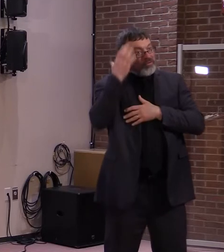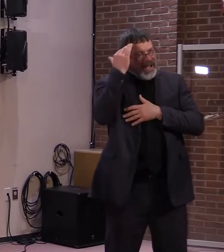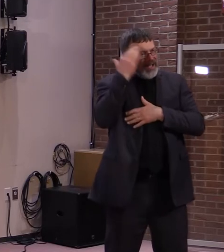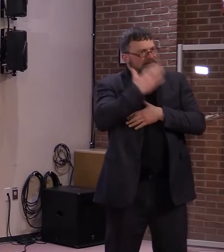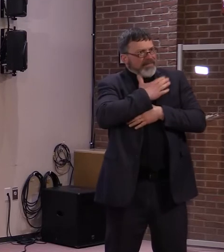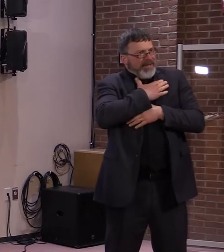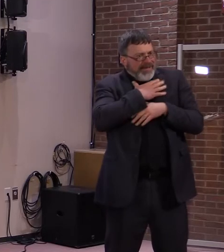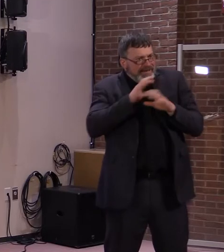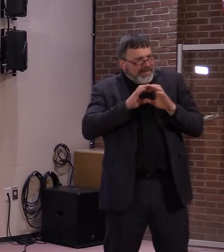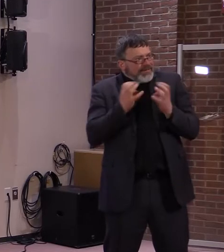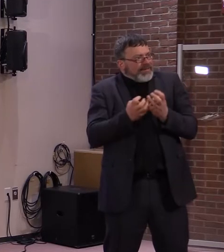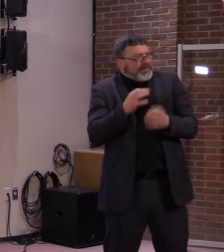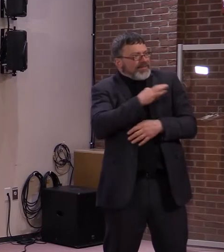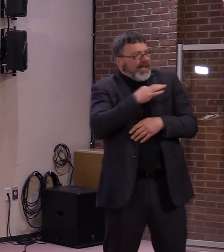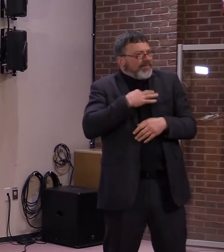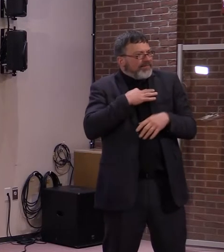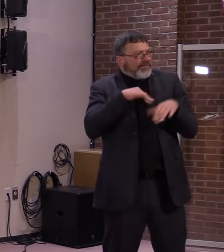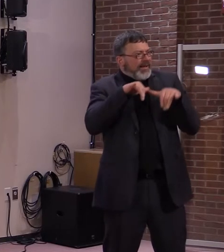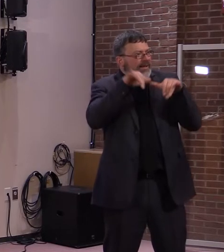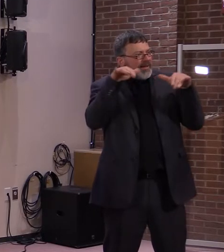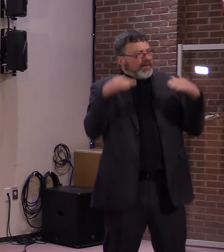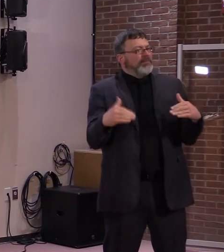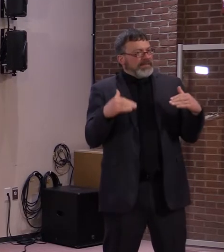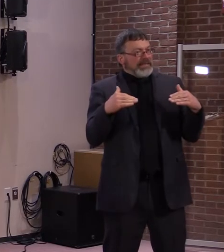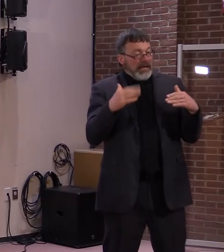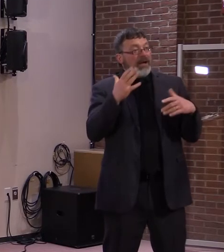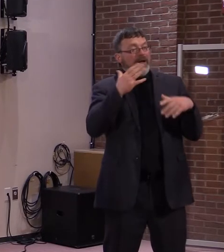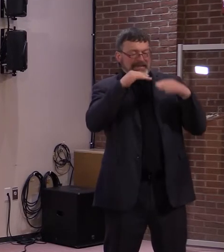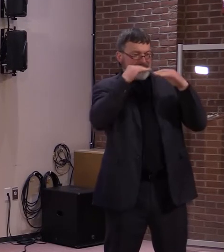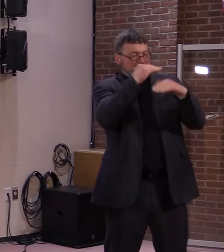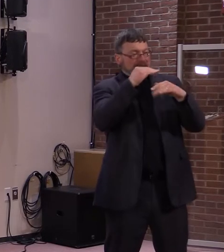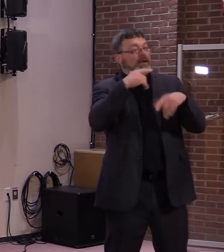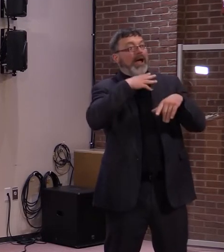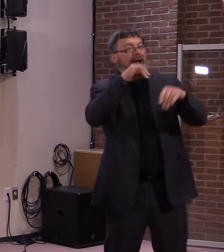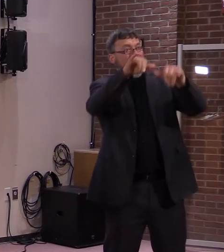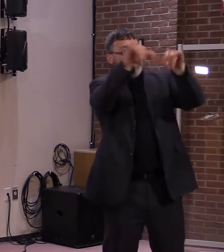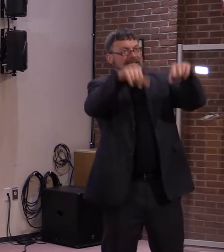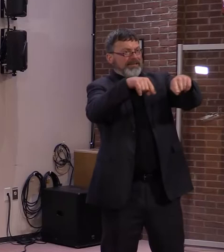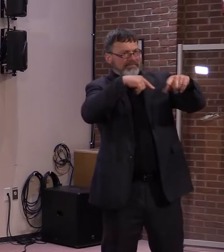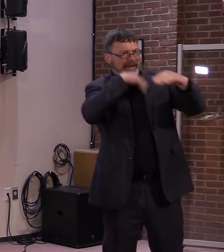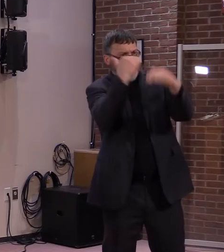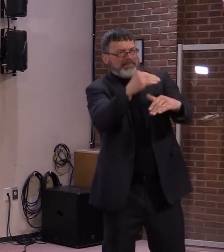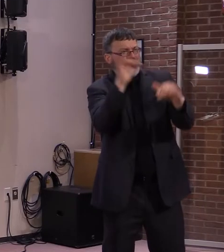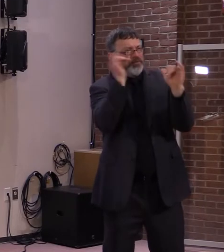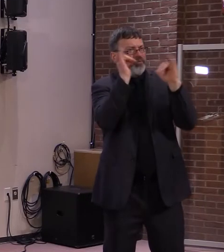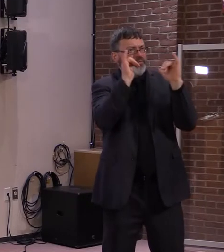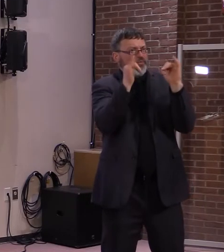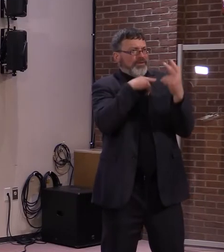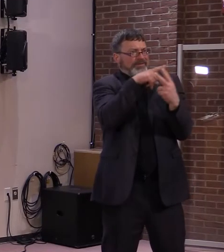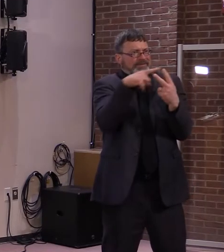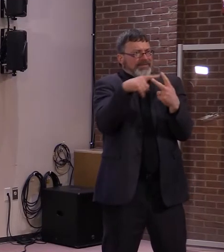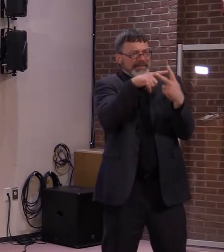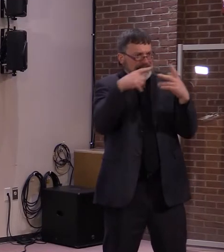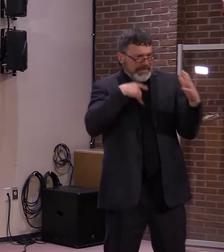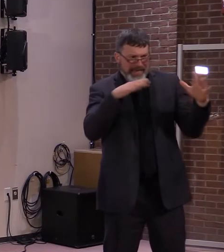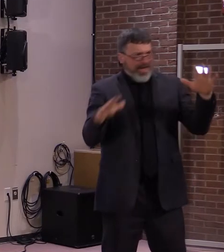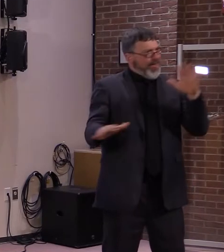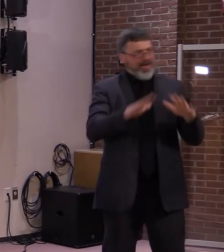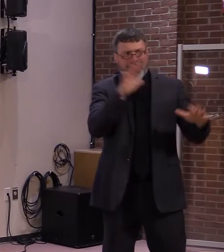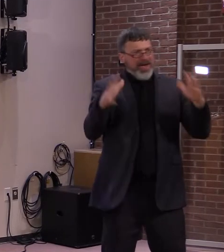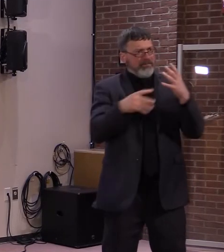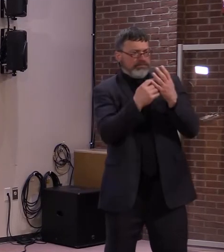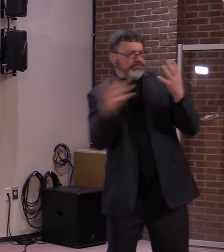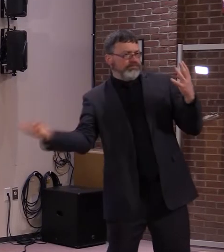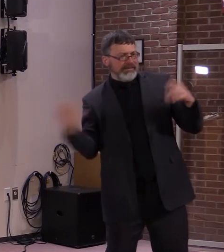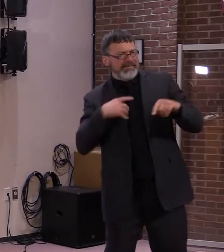our system limitations. So we have testified and said we are happy to have that conversation at a later